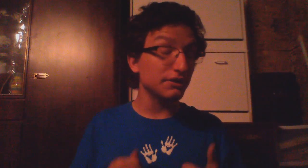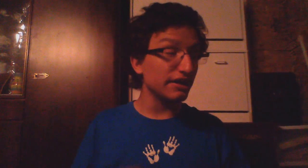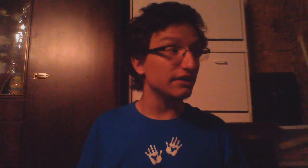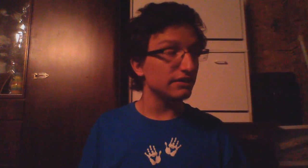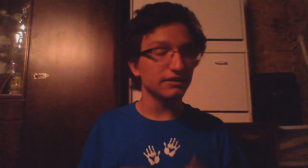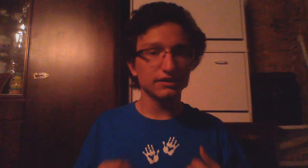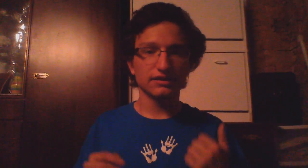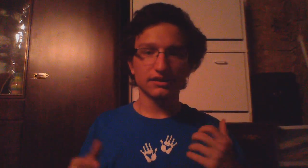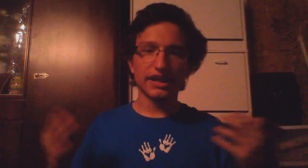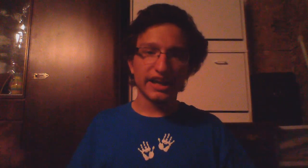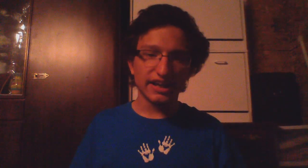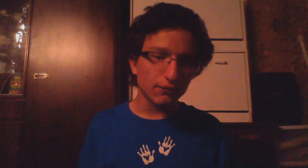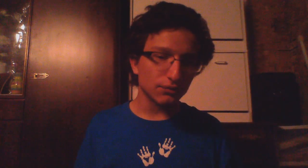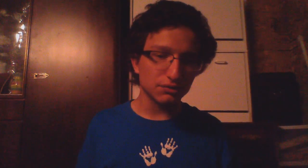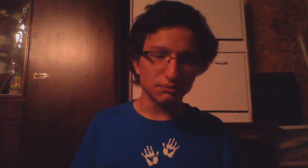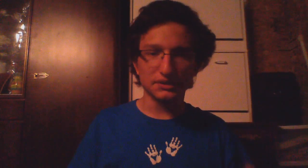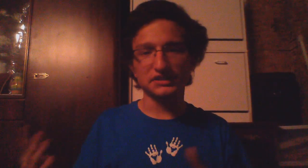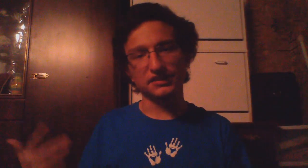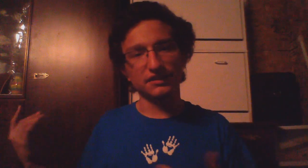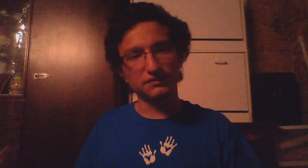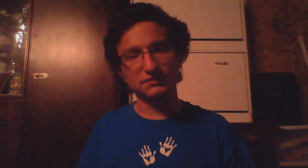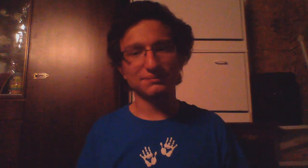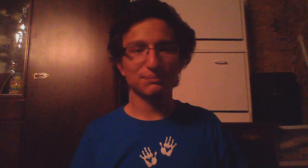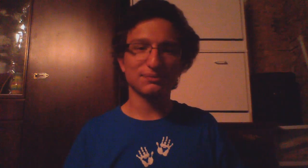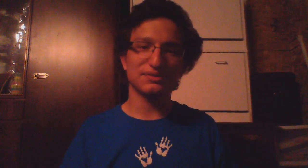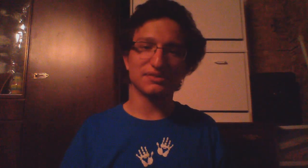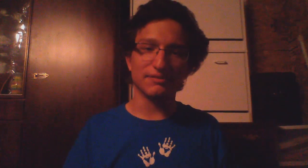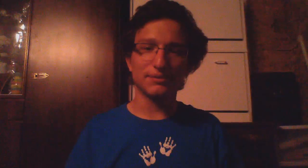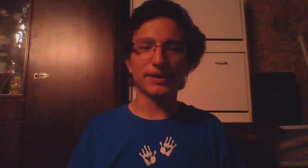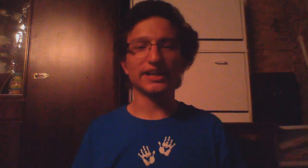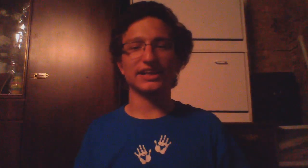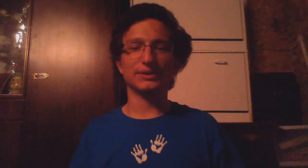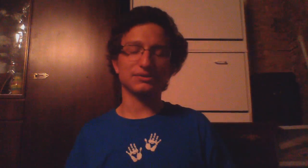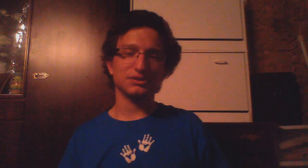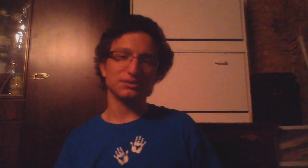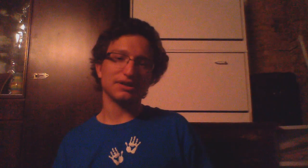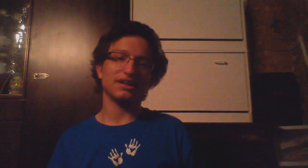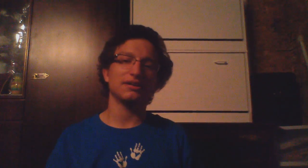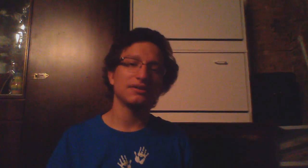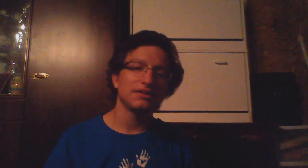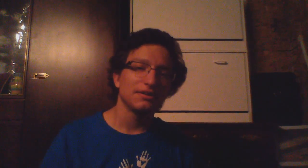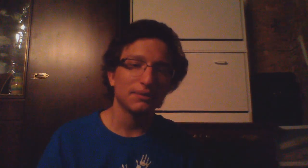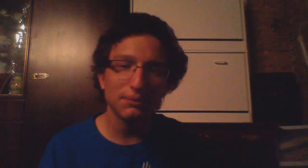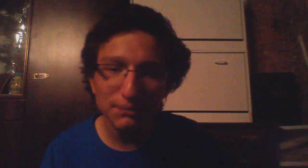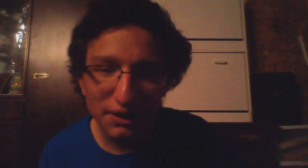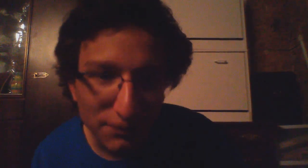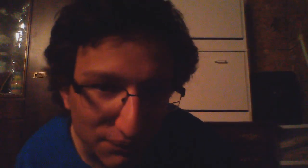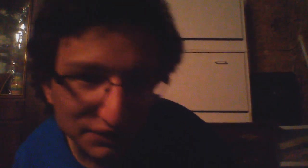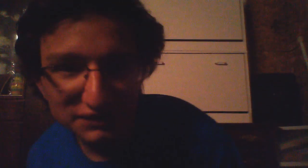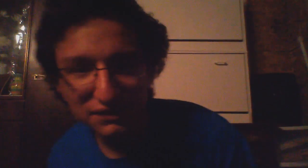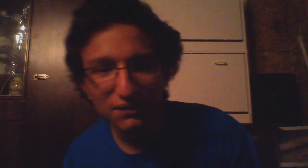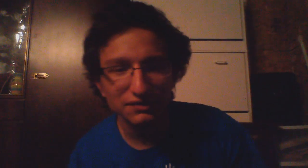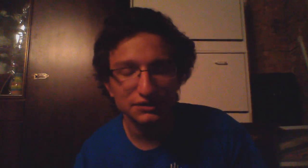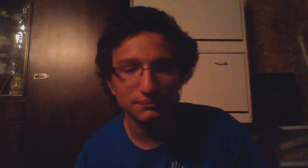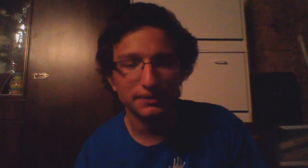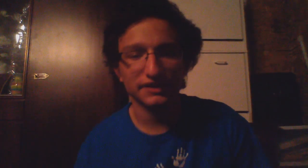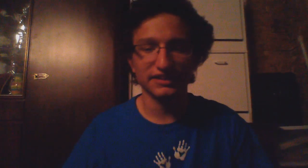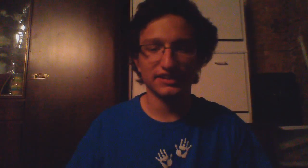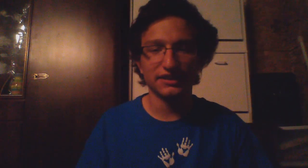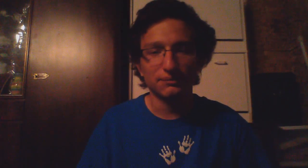and hang out for two weeks and then drive me back down to my hometown which is awesome I can't